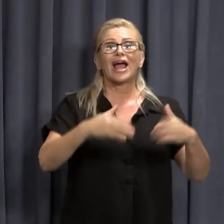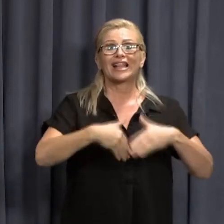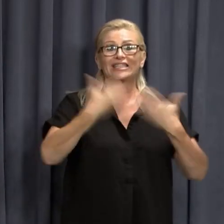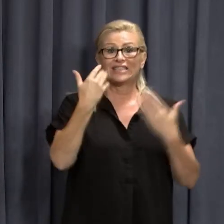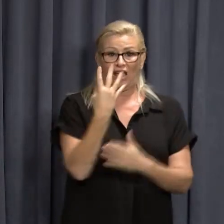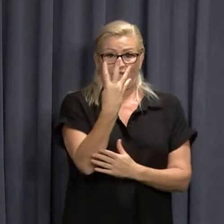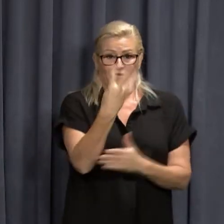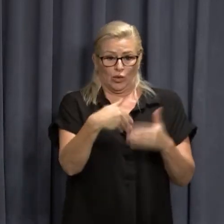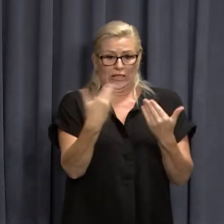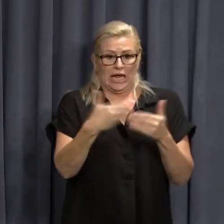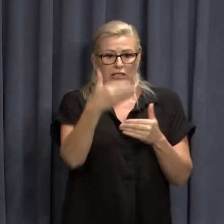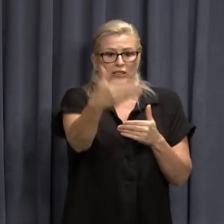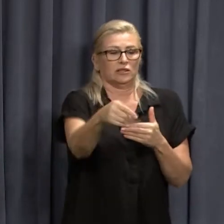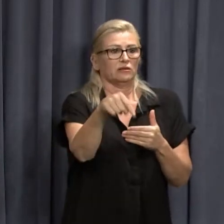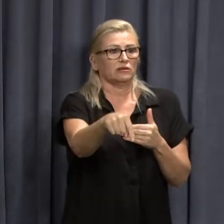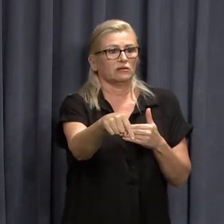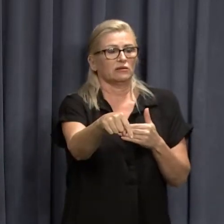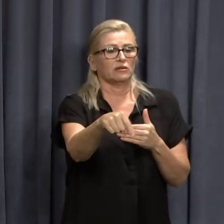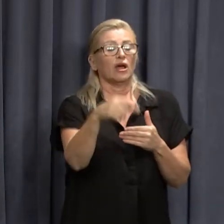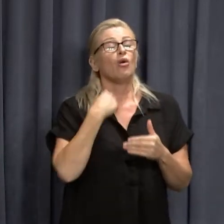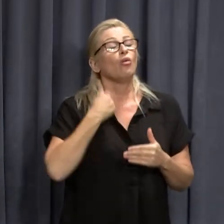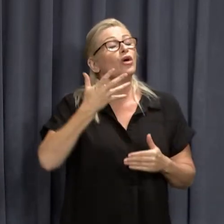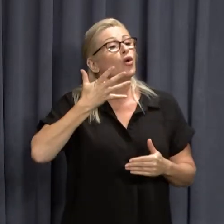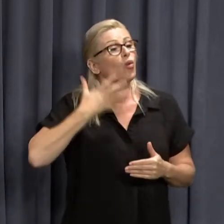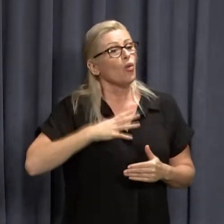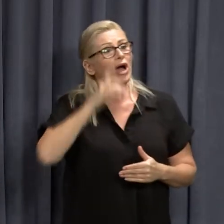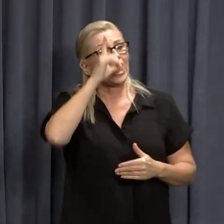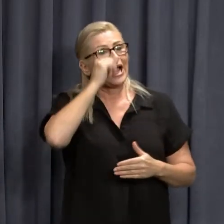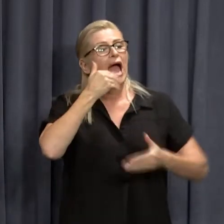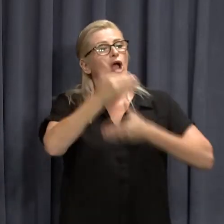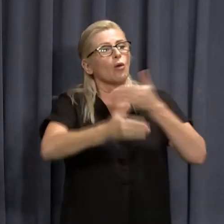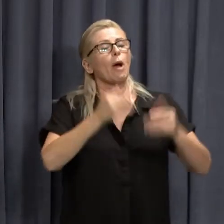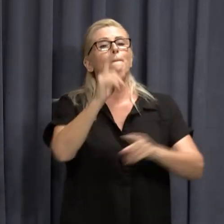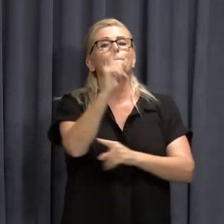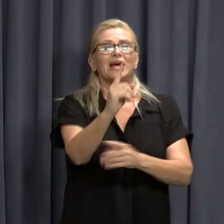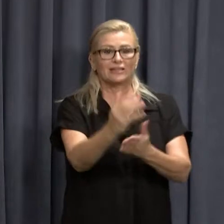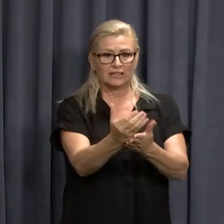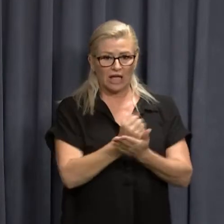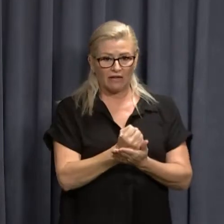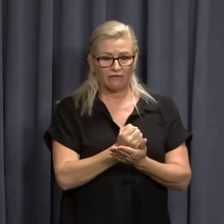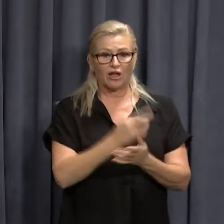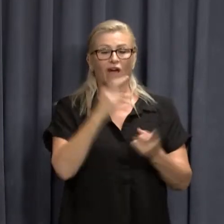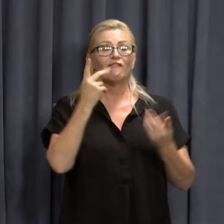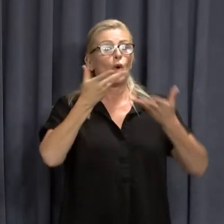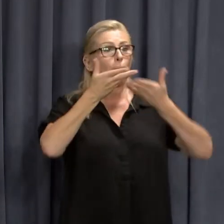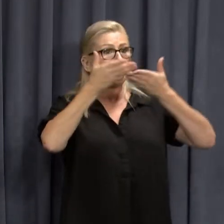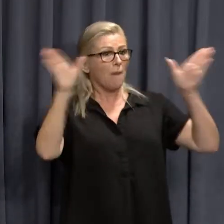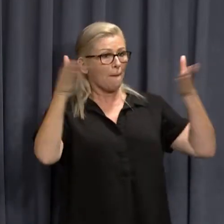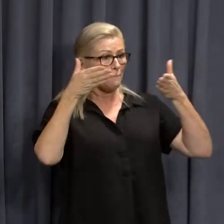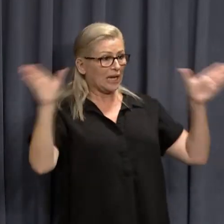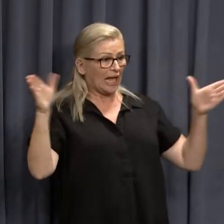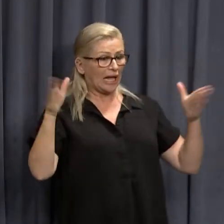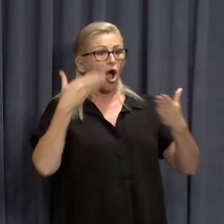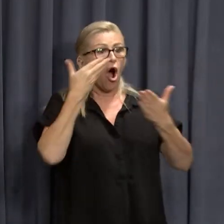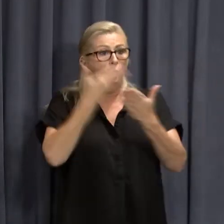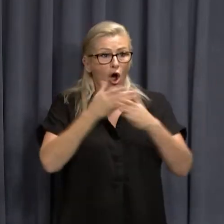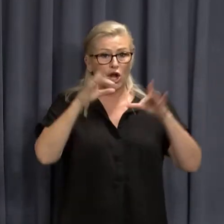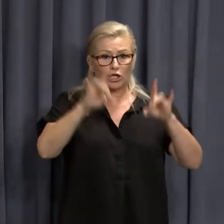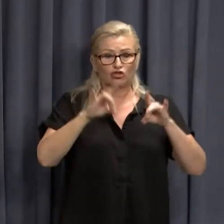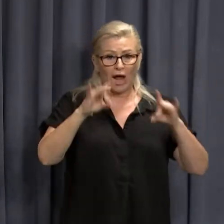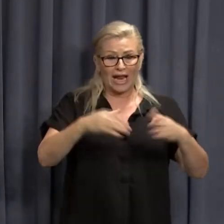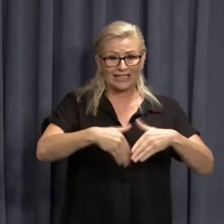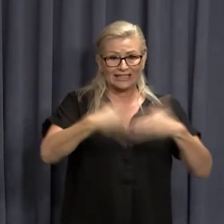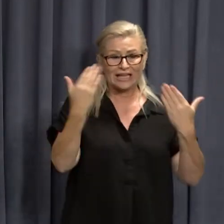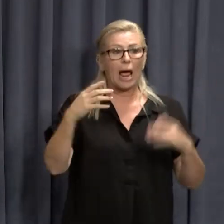away. We want all events to be able to proceed safely. So therefore, for all public events on Australia Day, mask